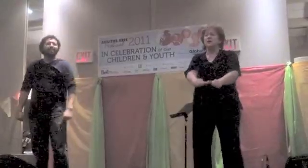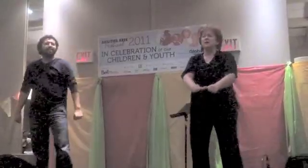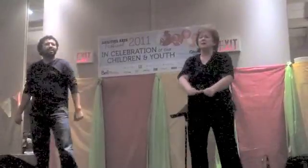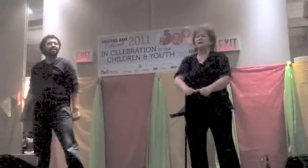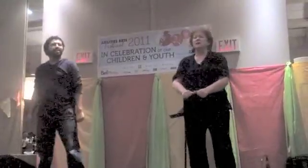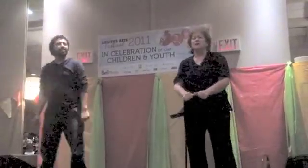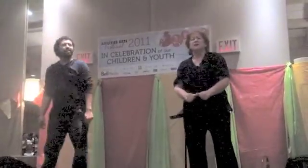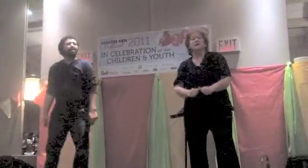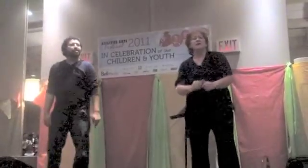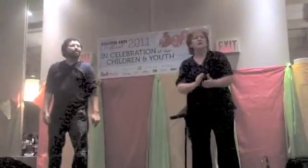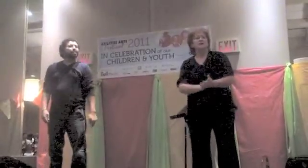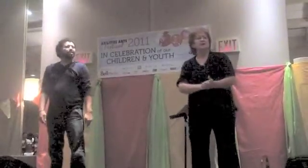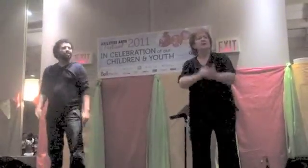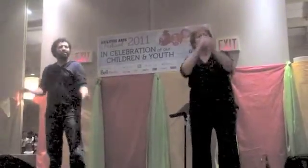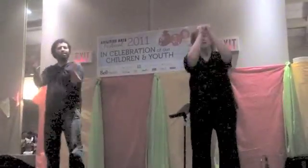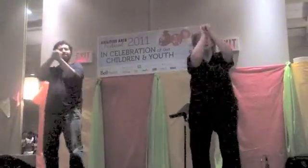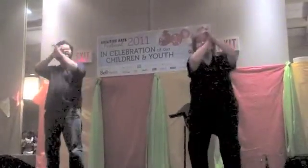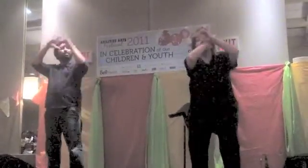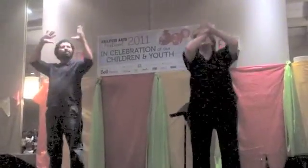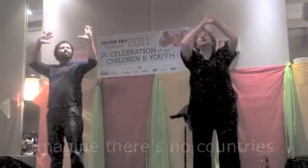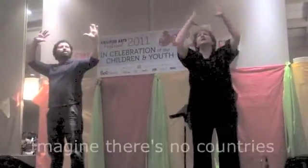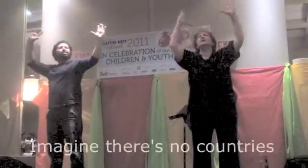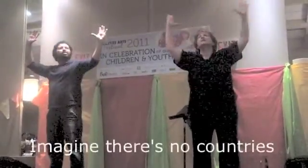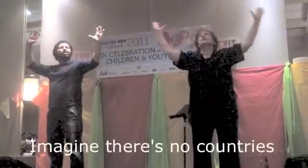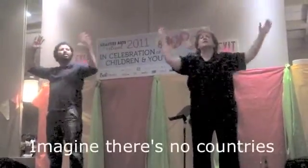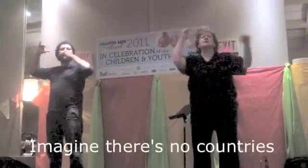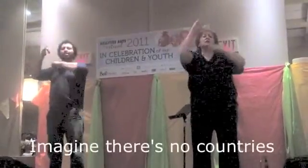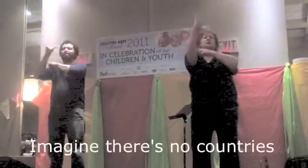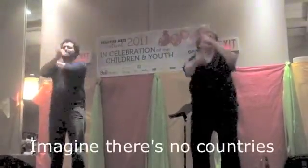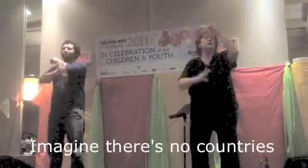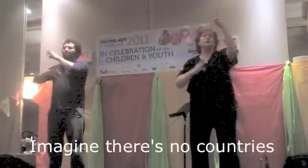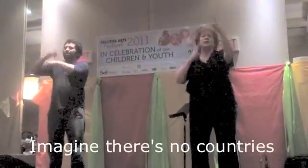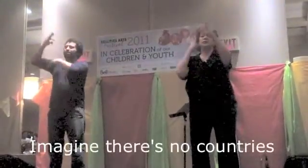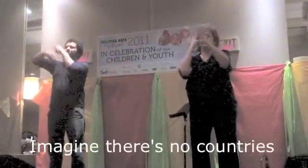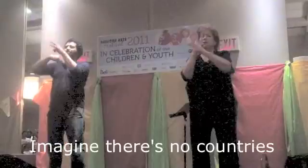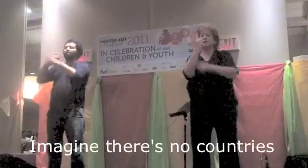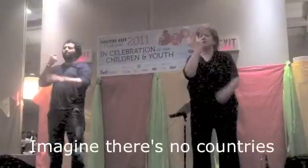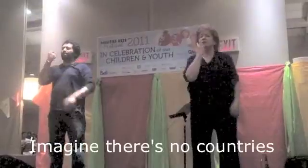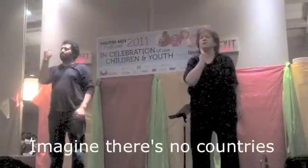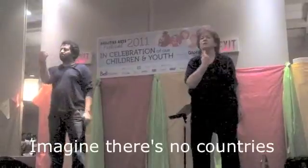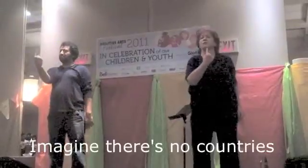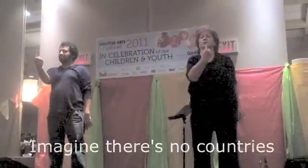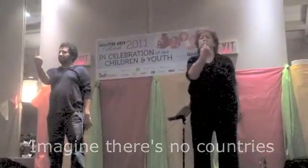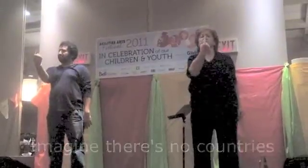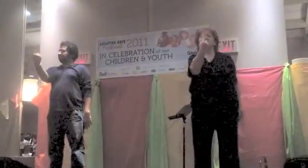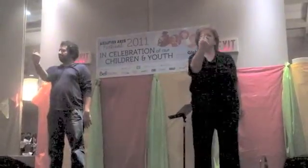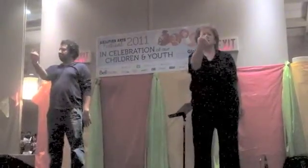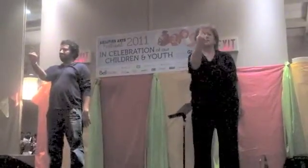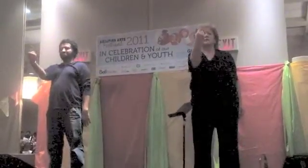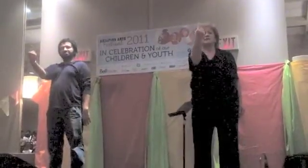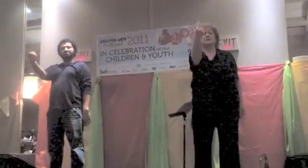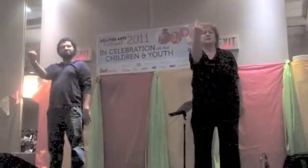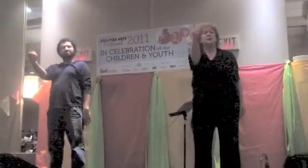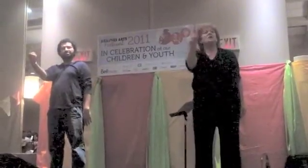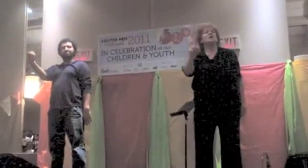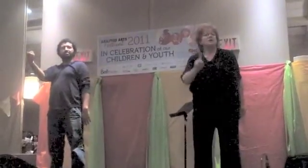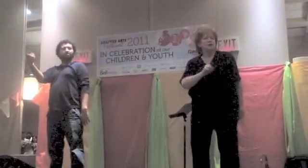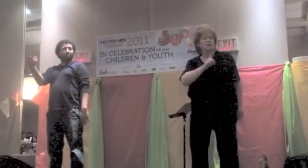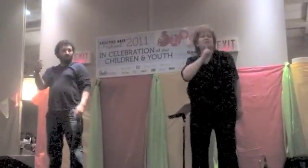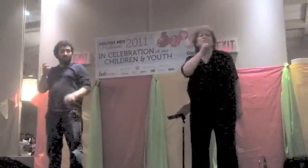Imagine there's no country that isn't hard